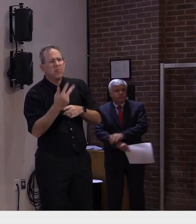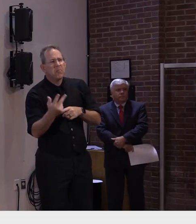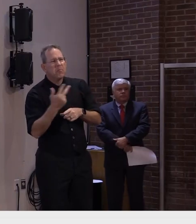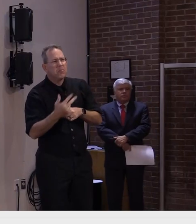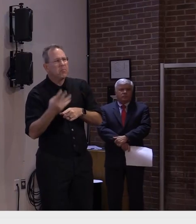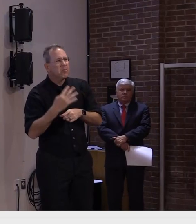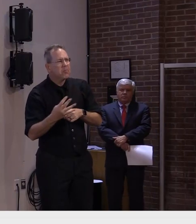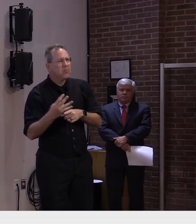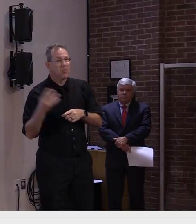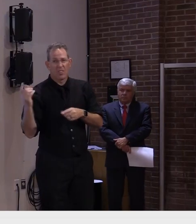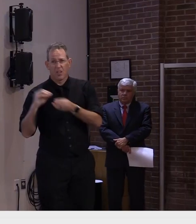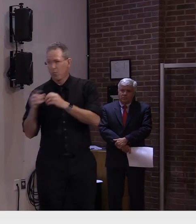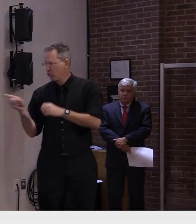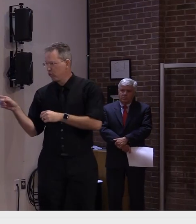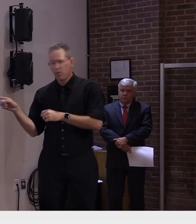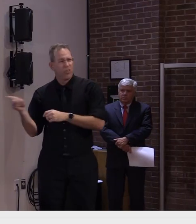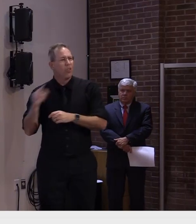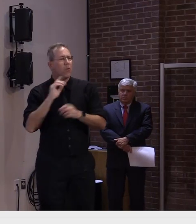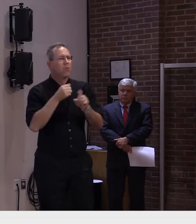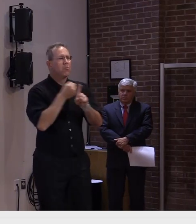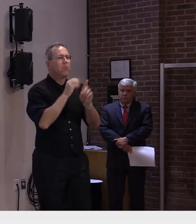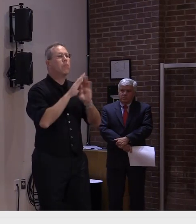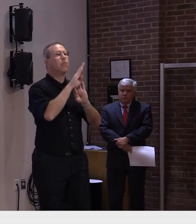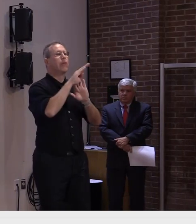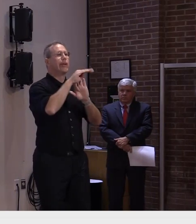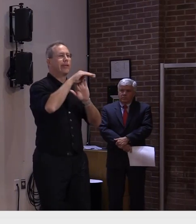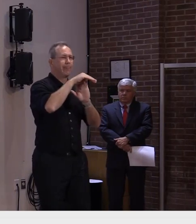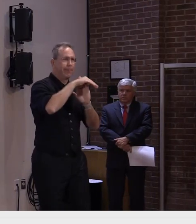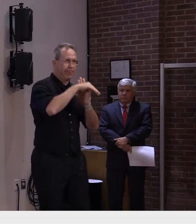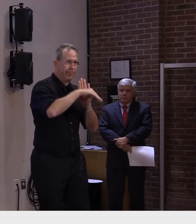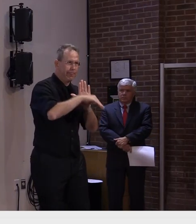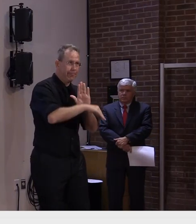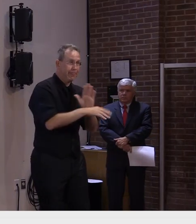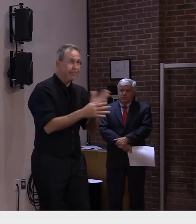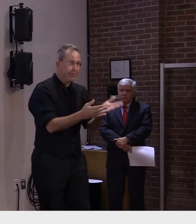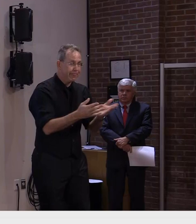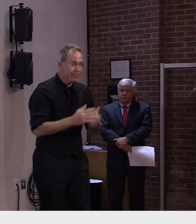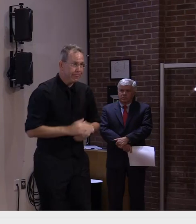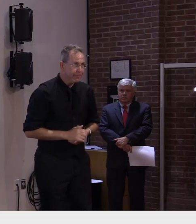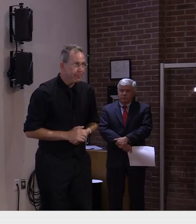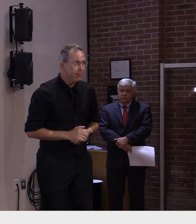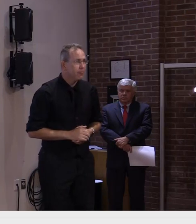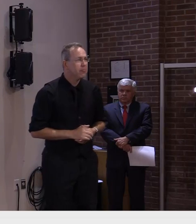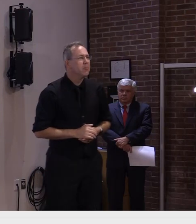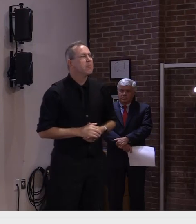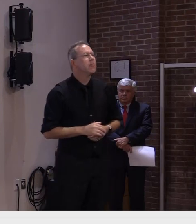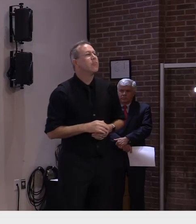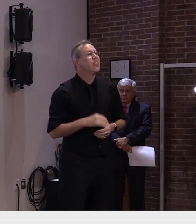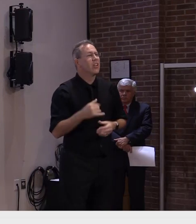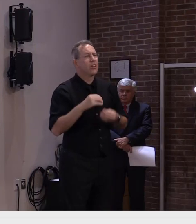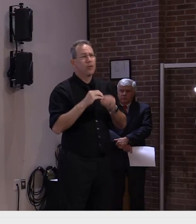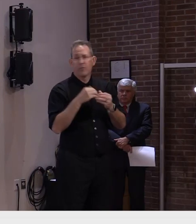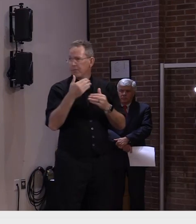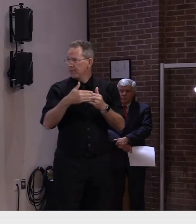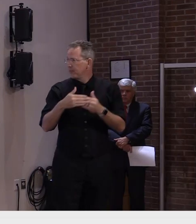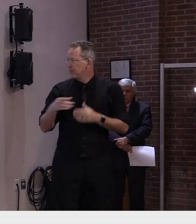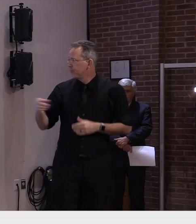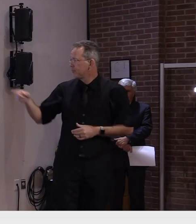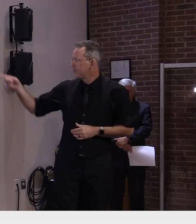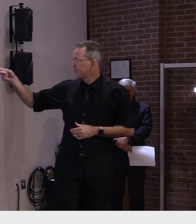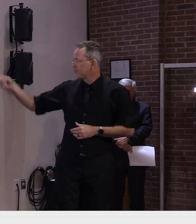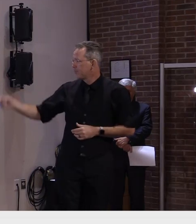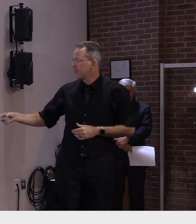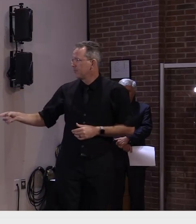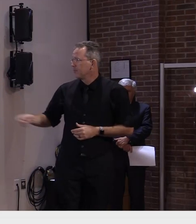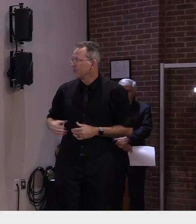of august into early september and then just an update quickly on the vaccination numbers we can see that vermont continue to